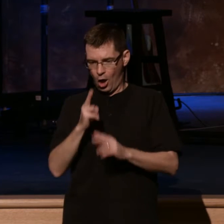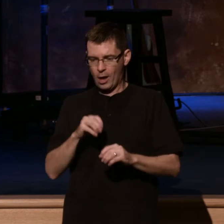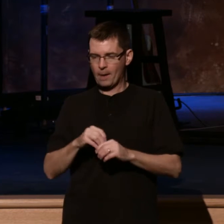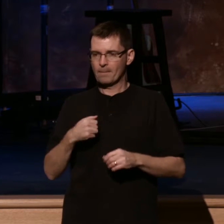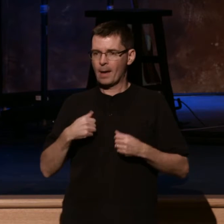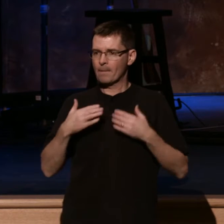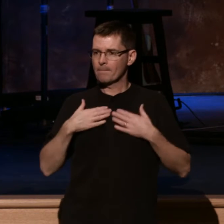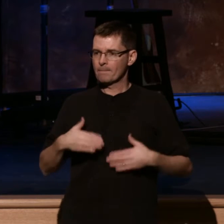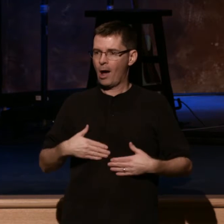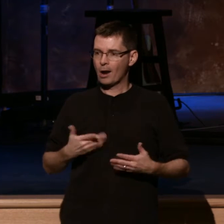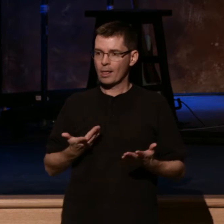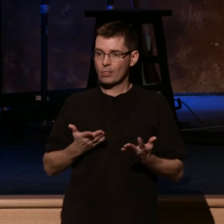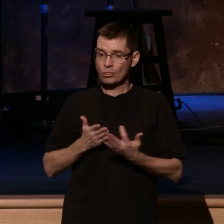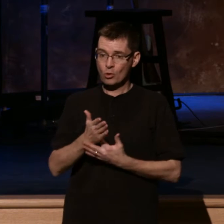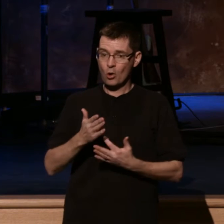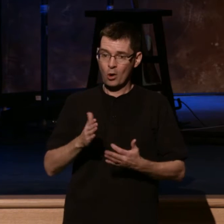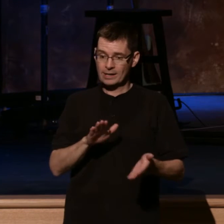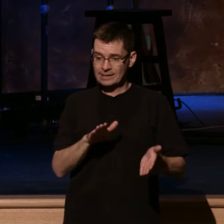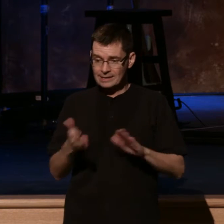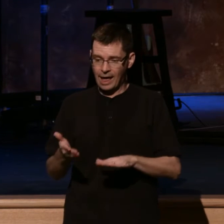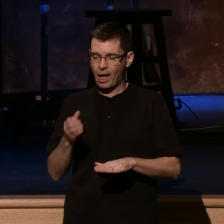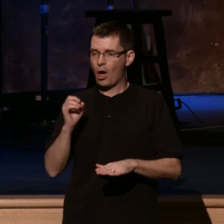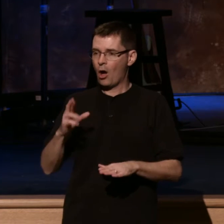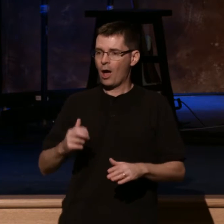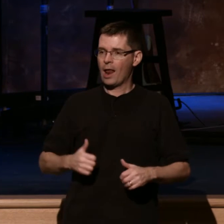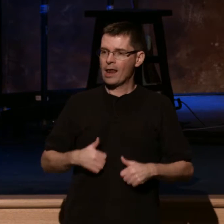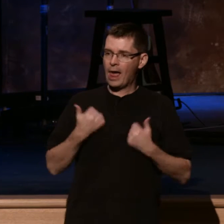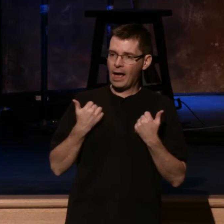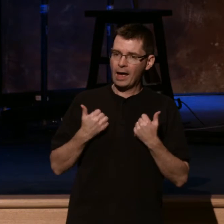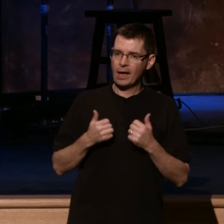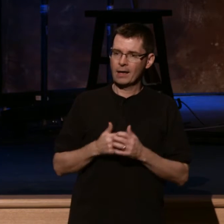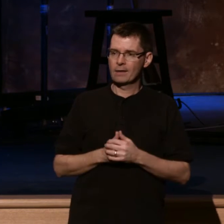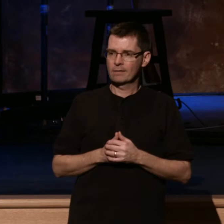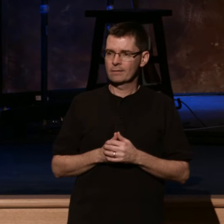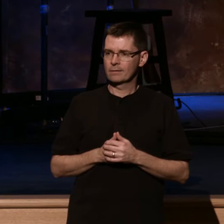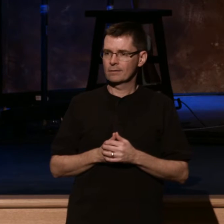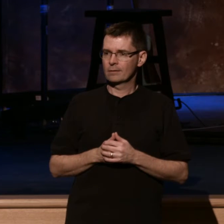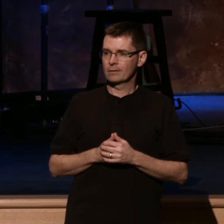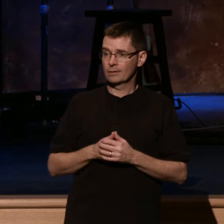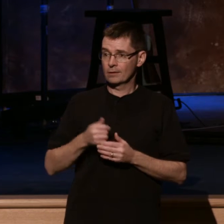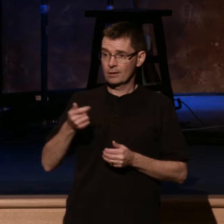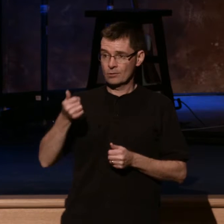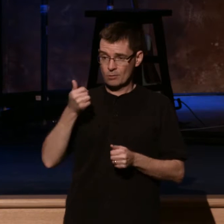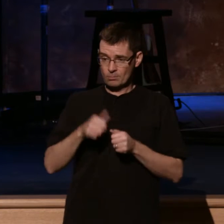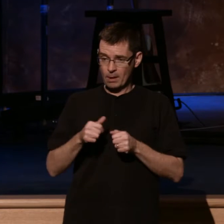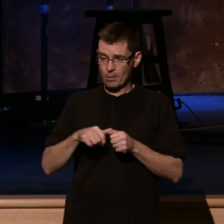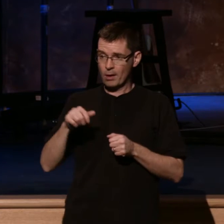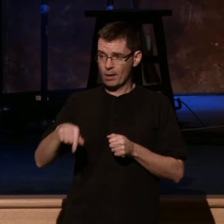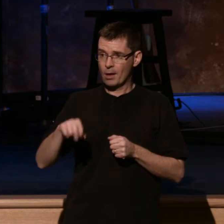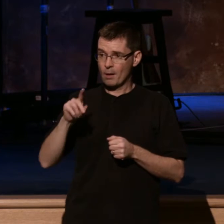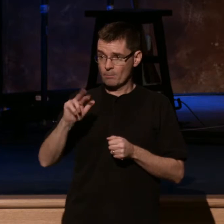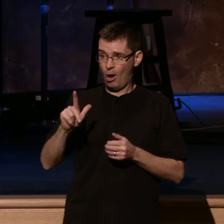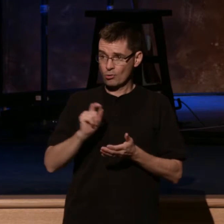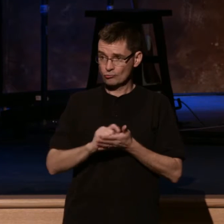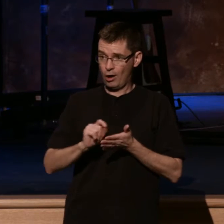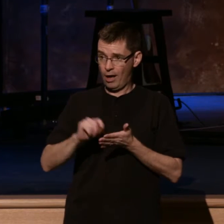Now Paul wasn't writing that in his easy chair thinking of someday being in a nursing home and finally kicking the bucket. Paul wrote that